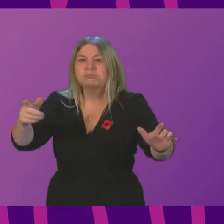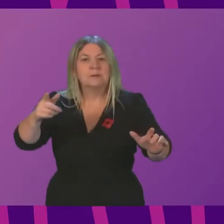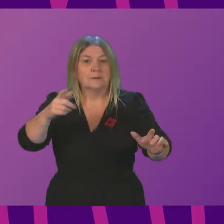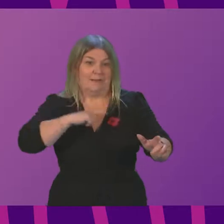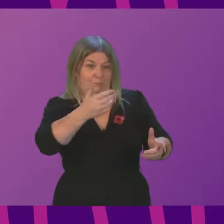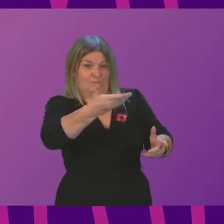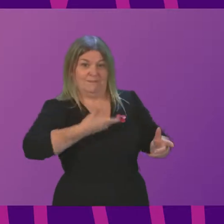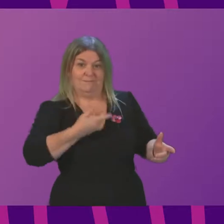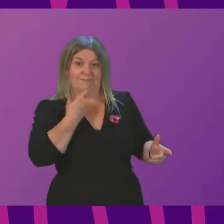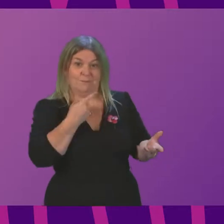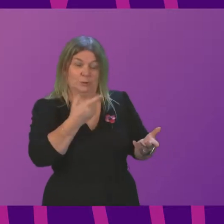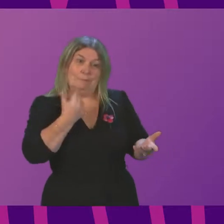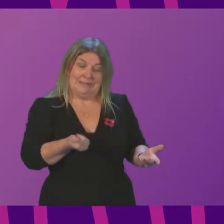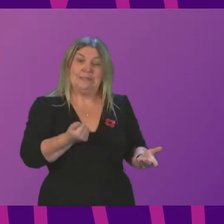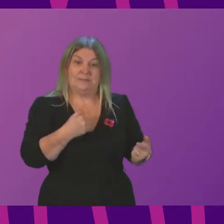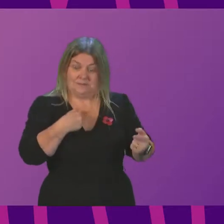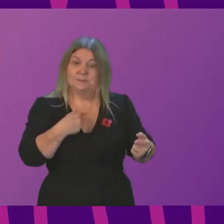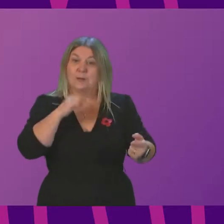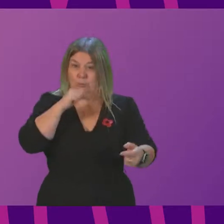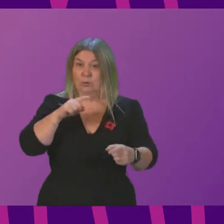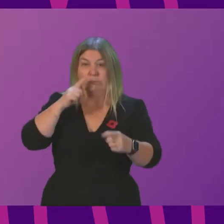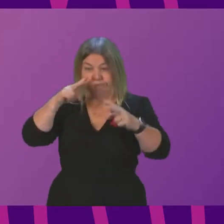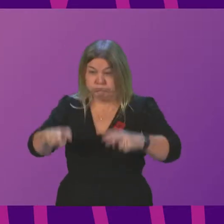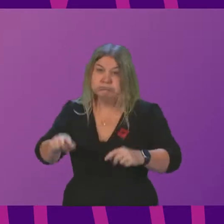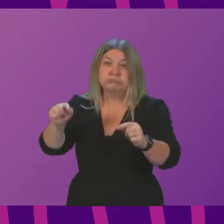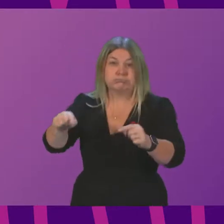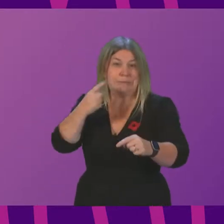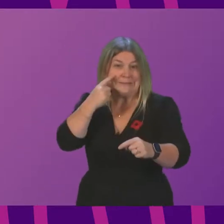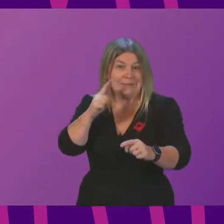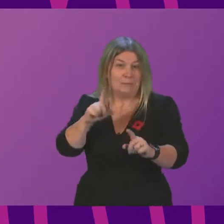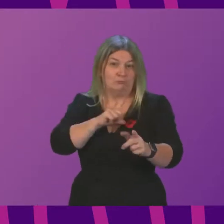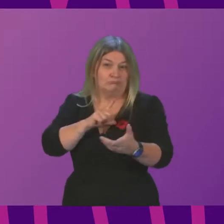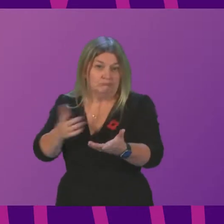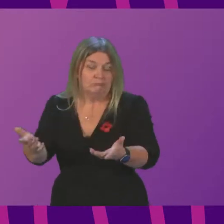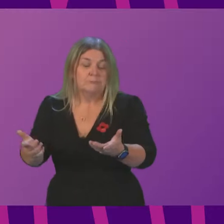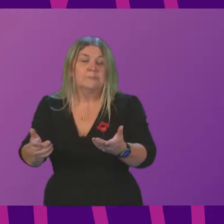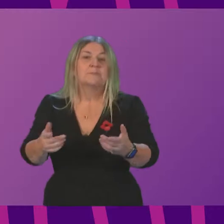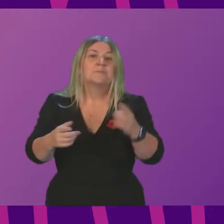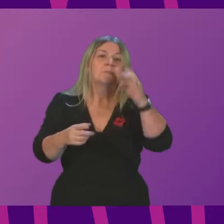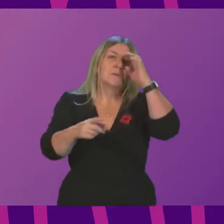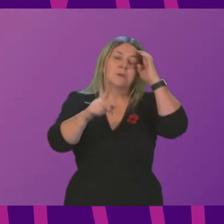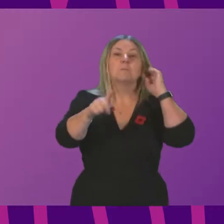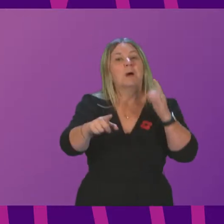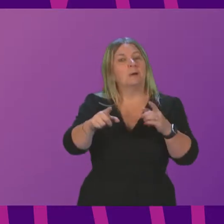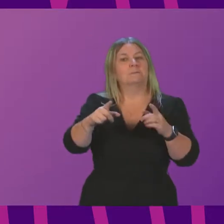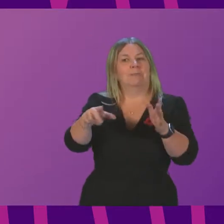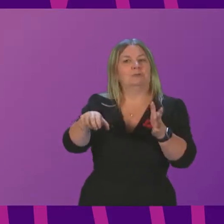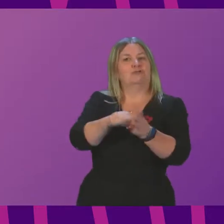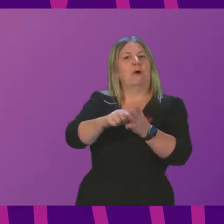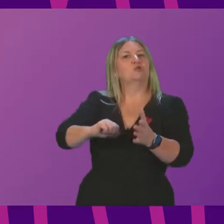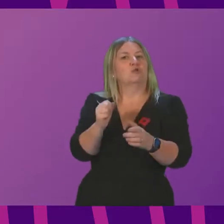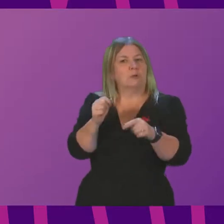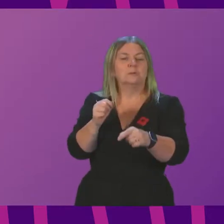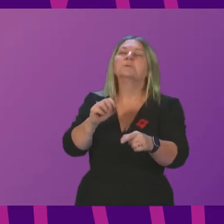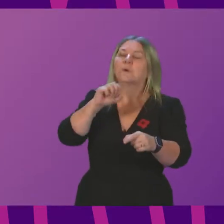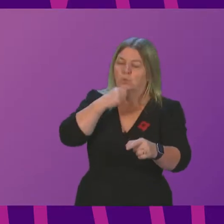examples he's concerned about, I'll certainly make sure they're addressed. In relation to our dialogue with Charge Place Scotland, we will ensure that the issues that